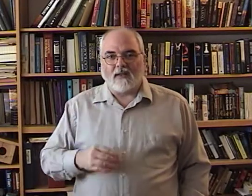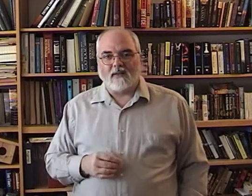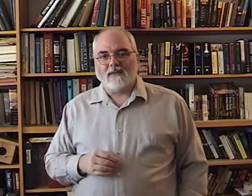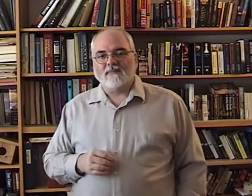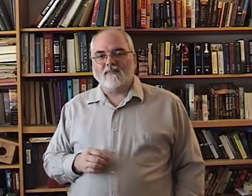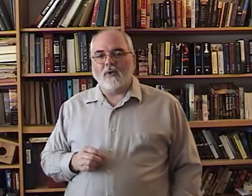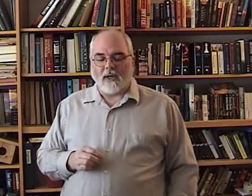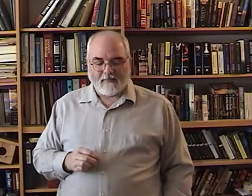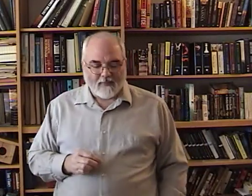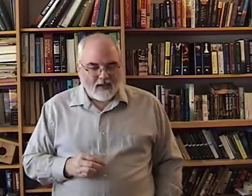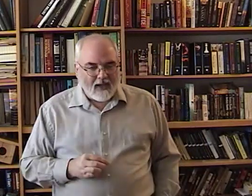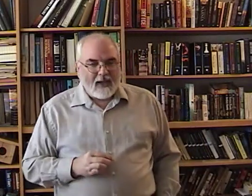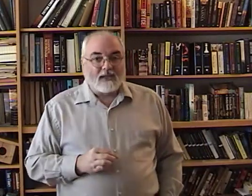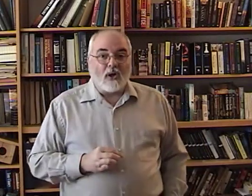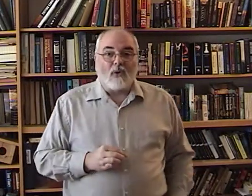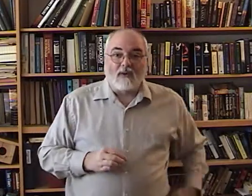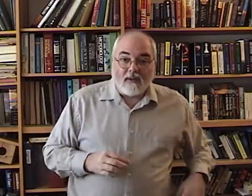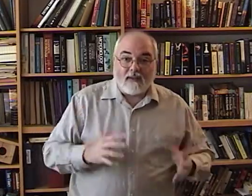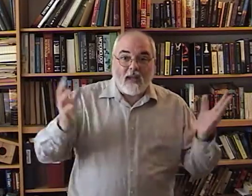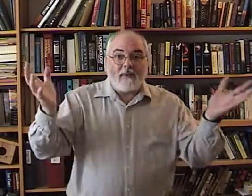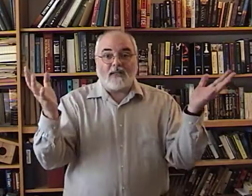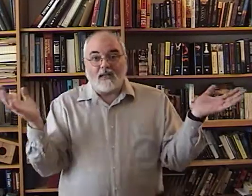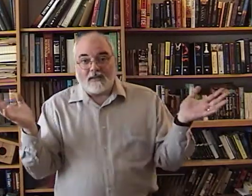letters. Okay. So, the ABCs.